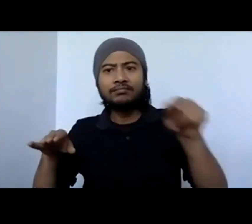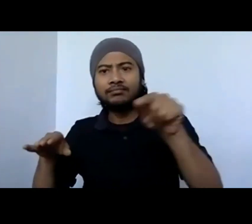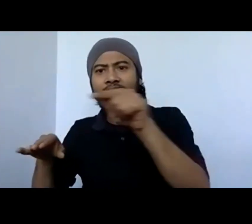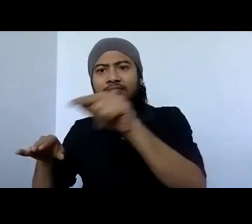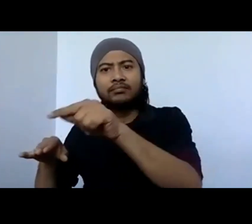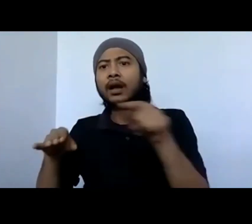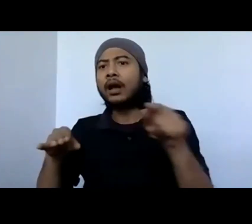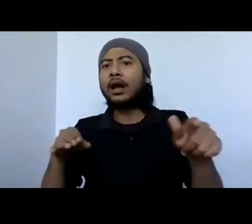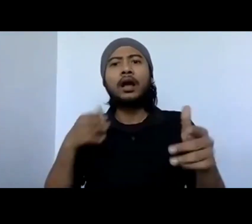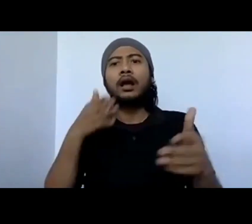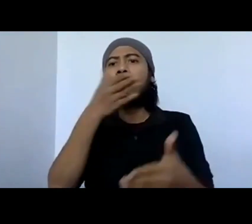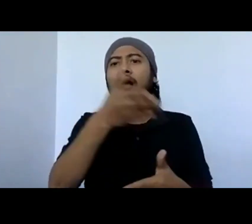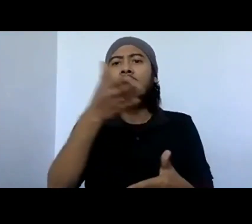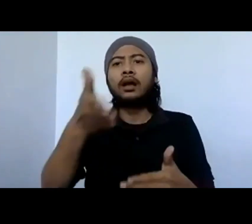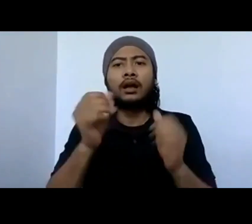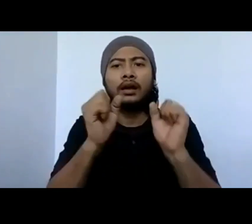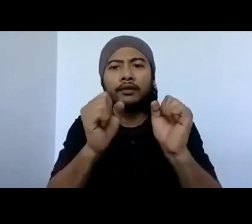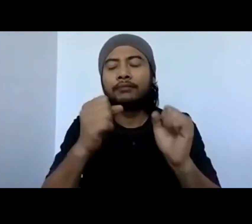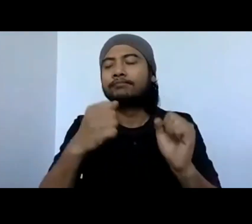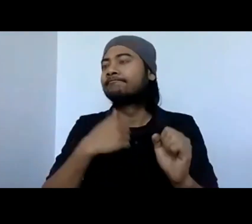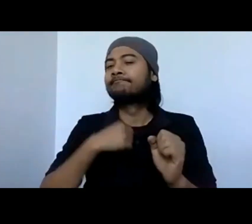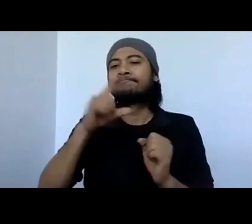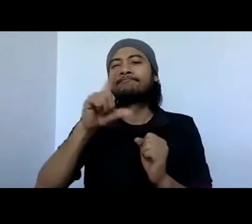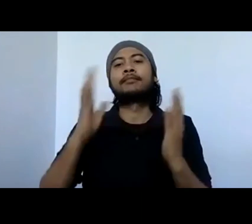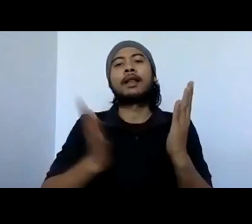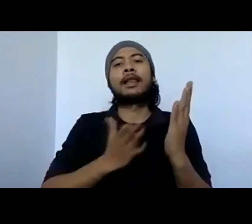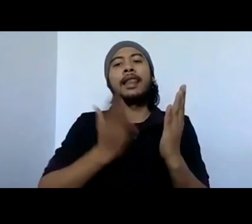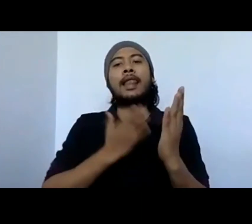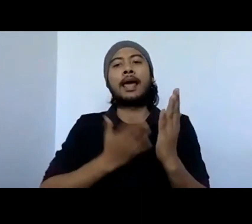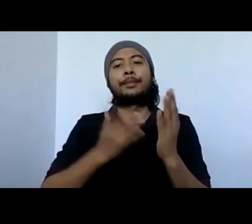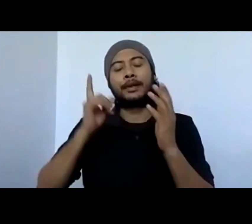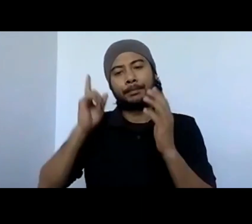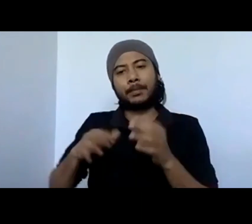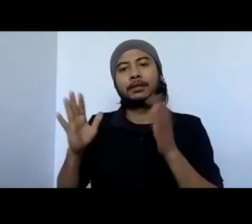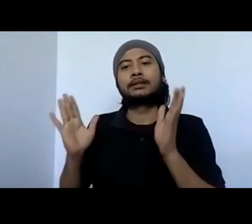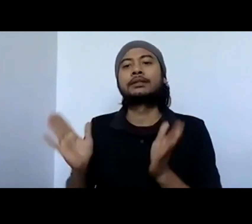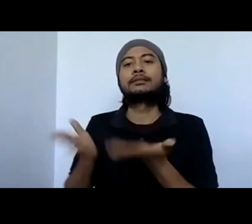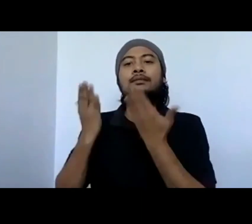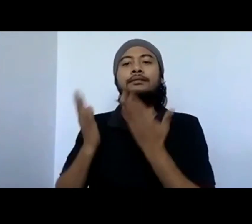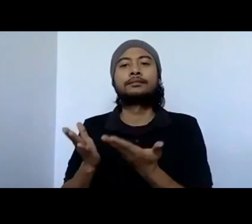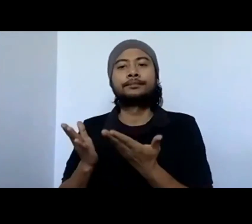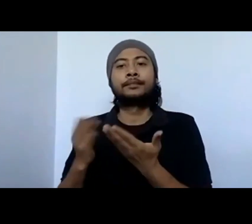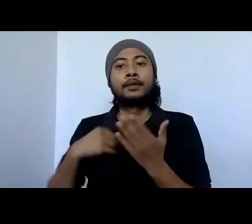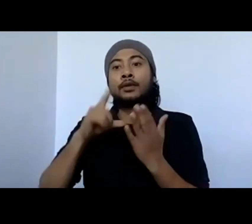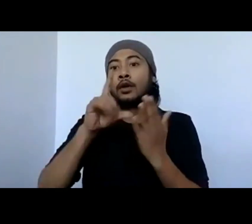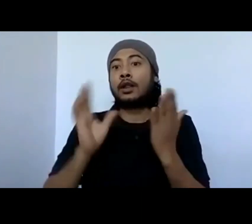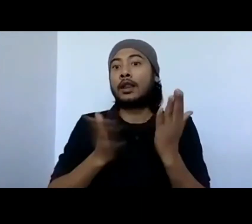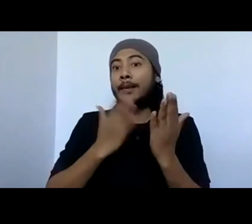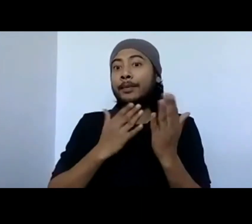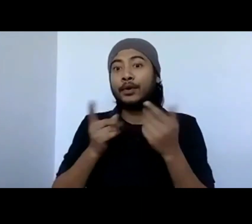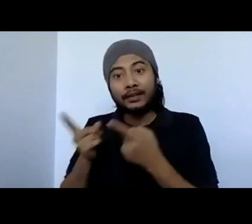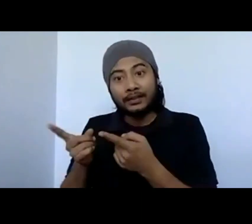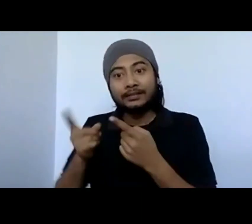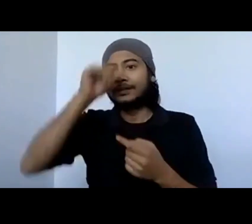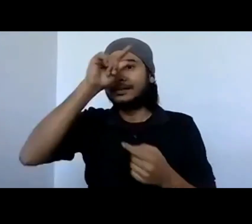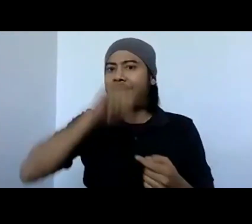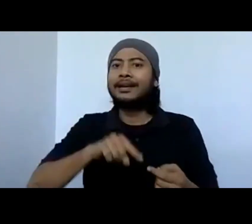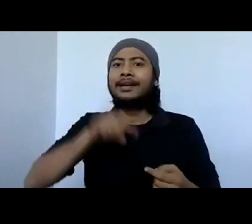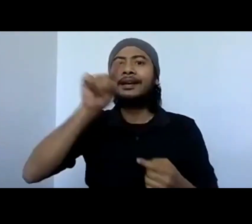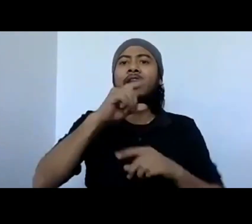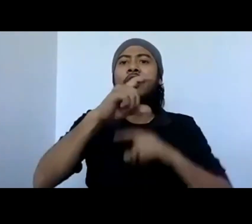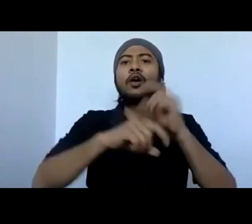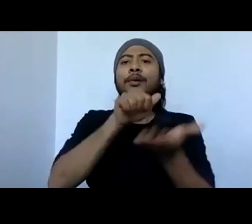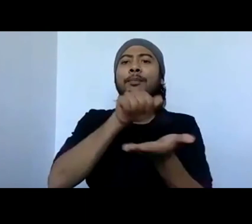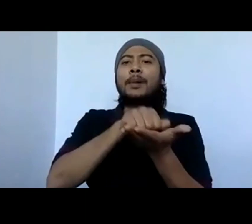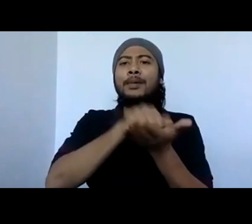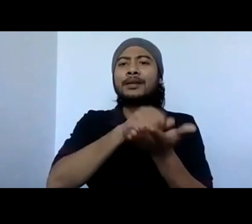library. And when we set up the library and we had a lot of books from the Indian publishing houses, that's when